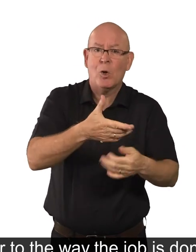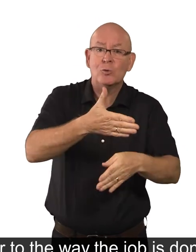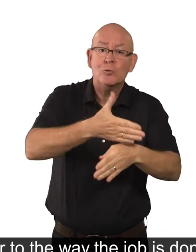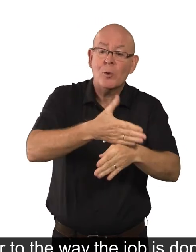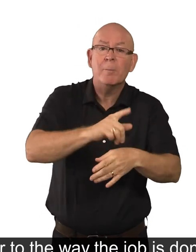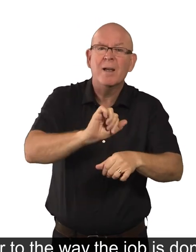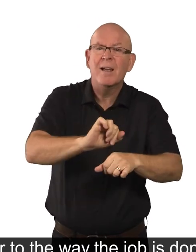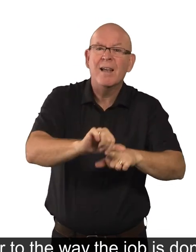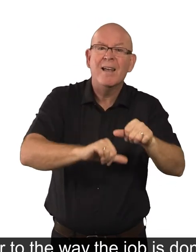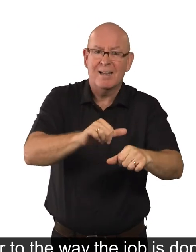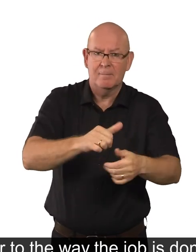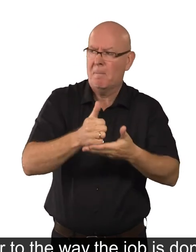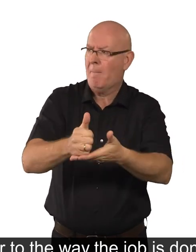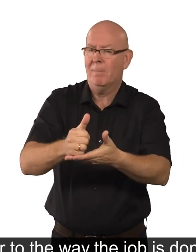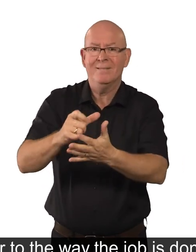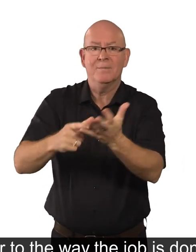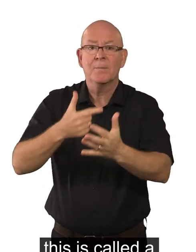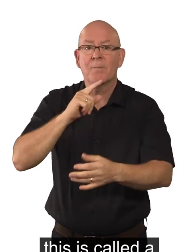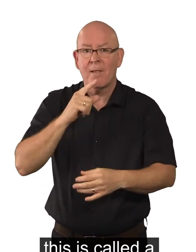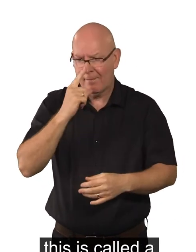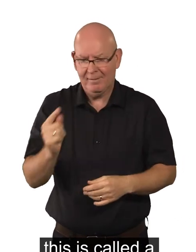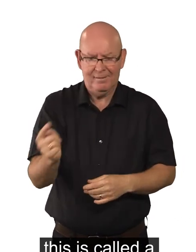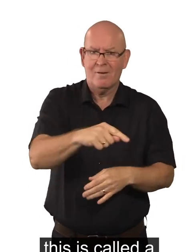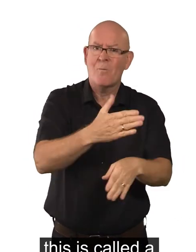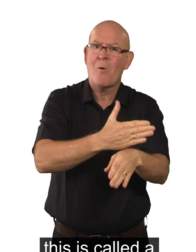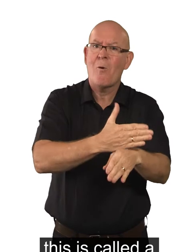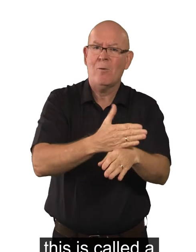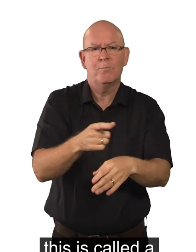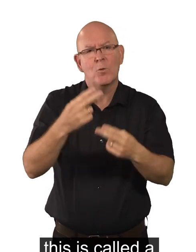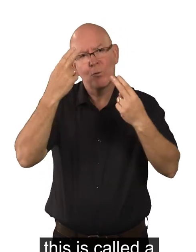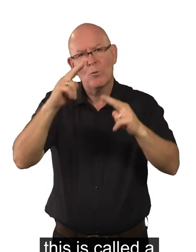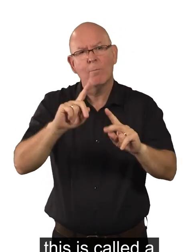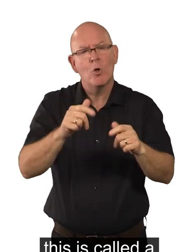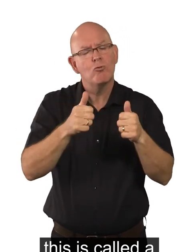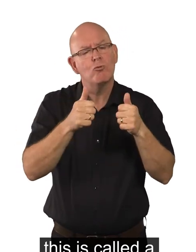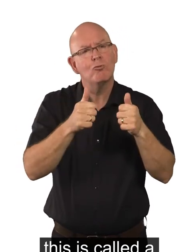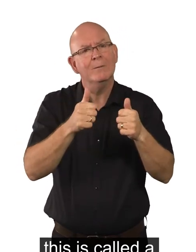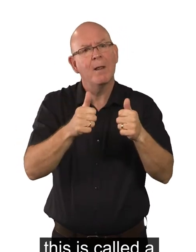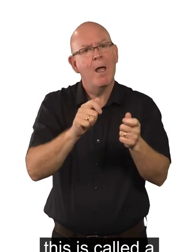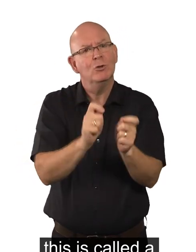to help disabled people to work. This is called a reasonable adjustment.